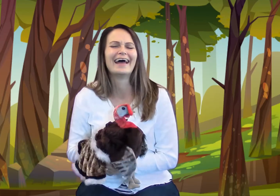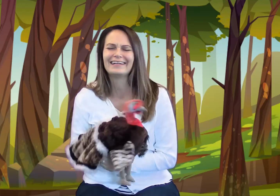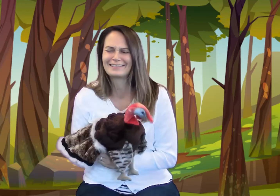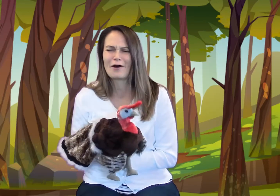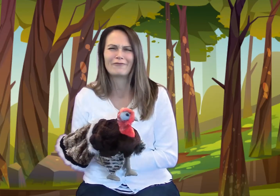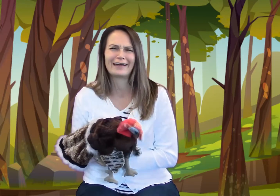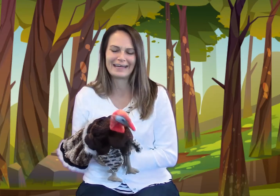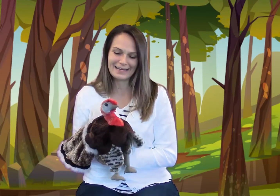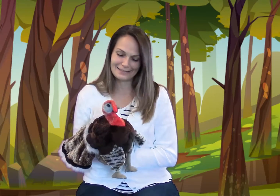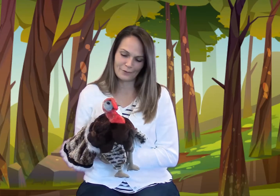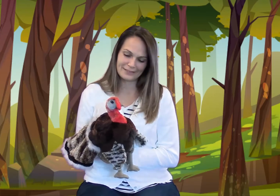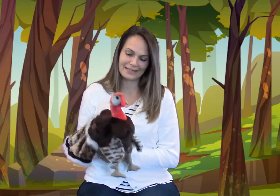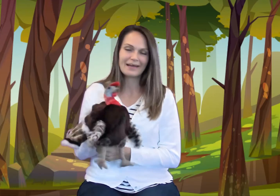It's so funny. It's so silly.